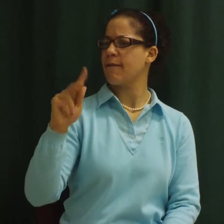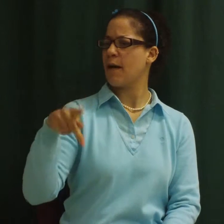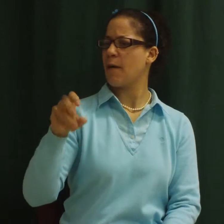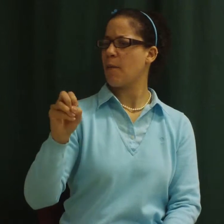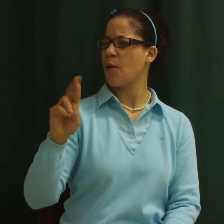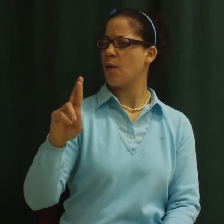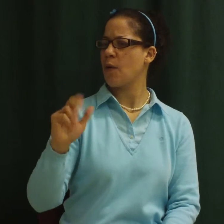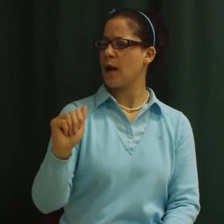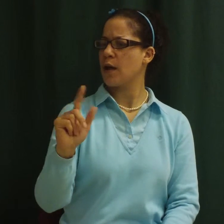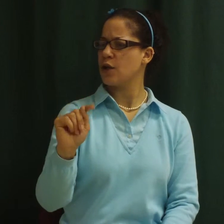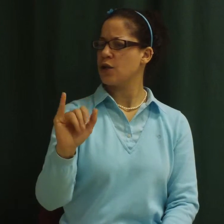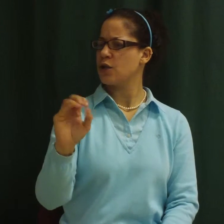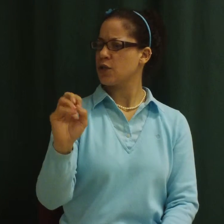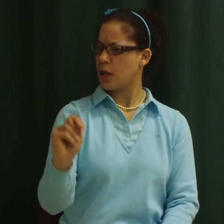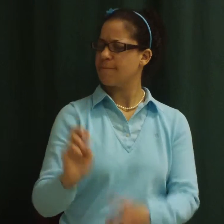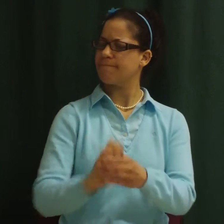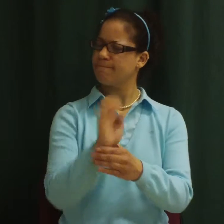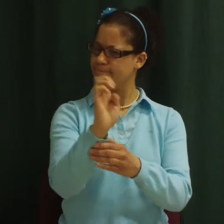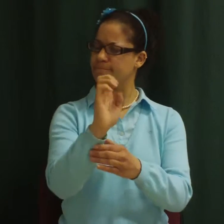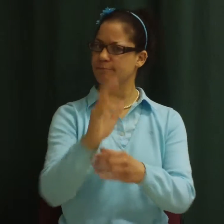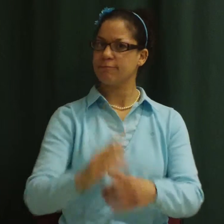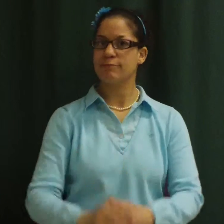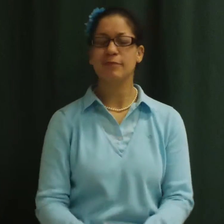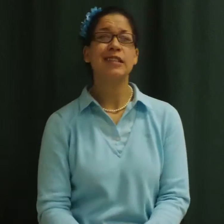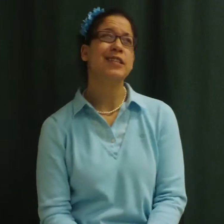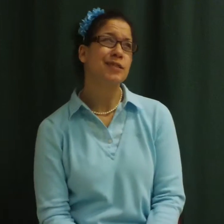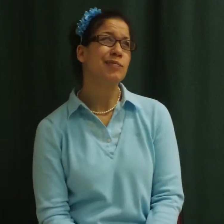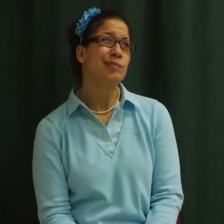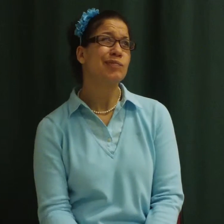Okay, but then what happens?